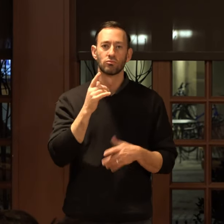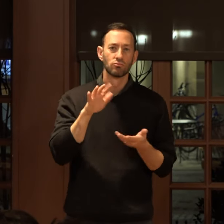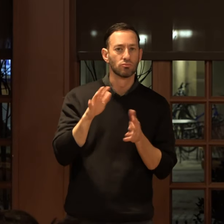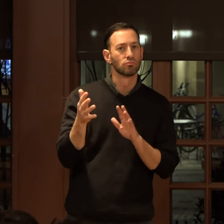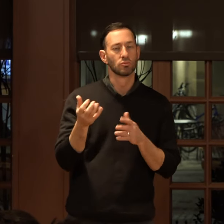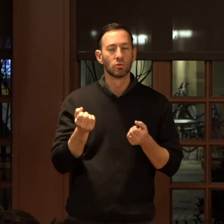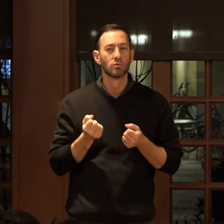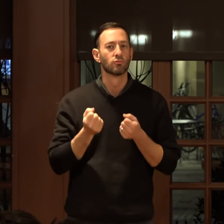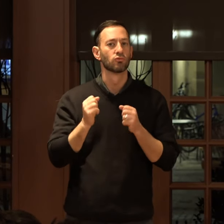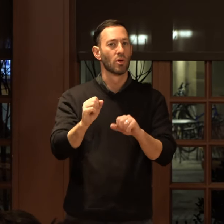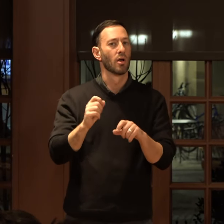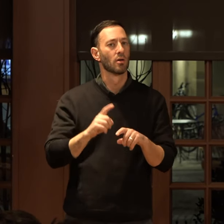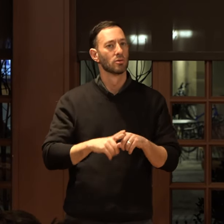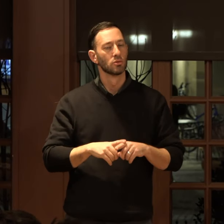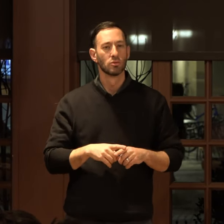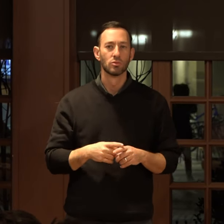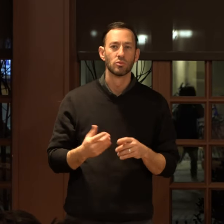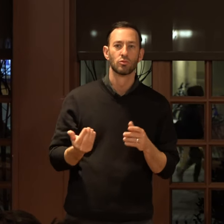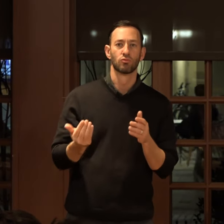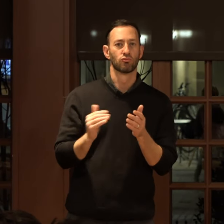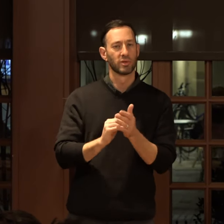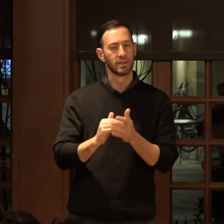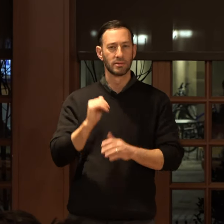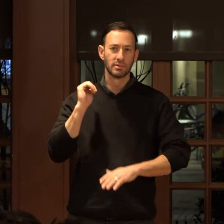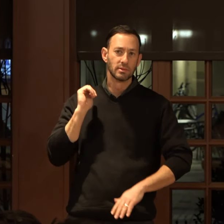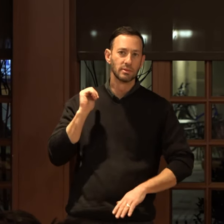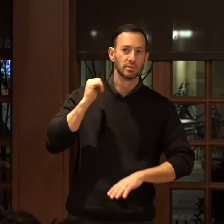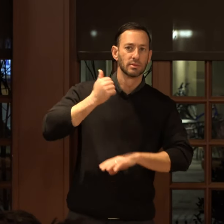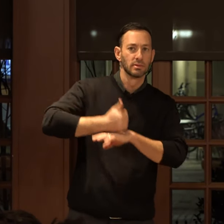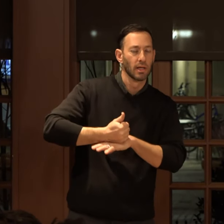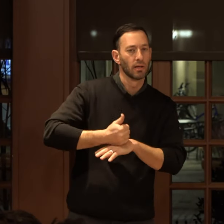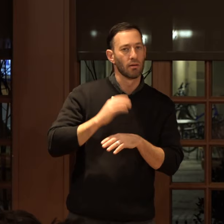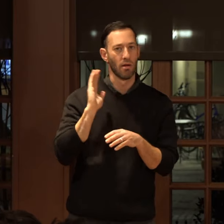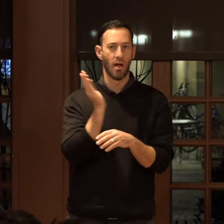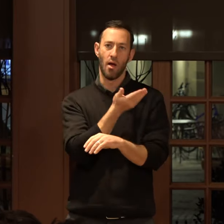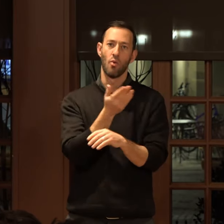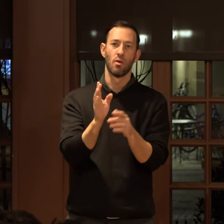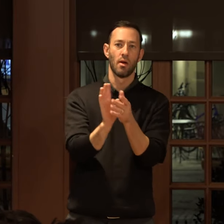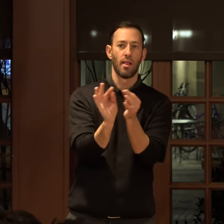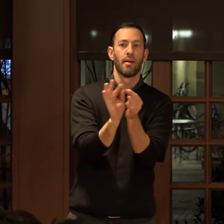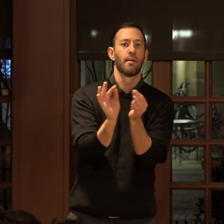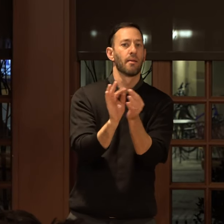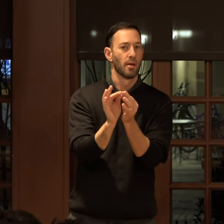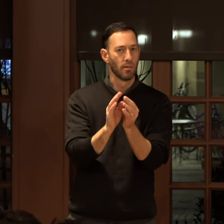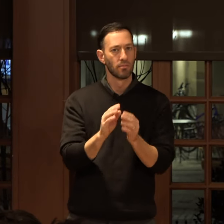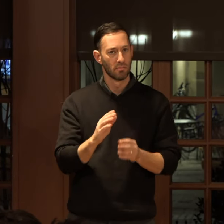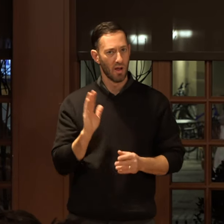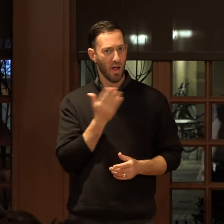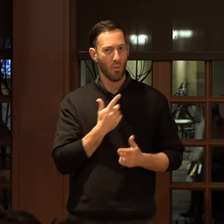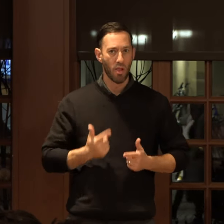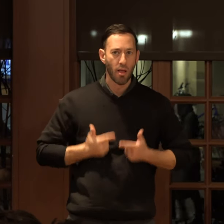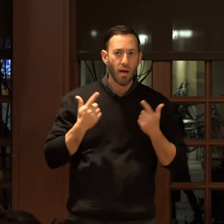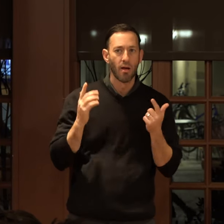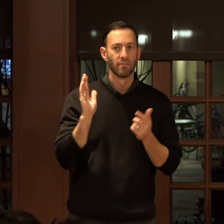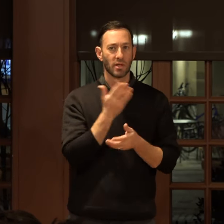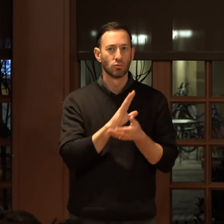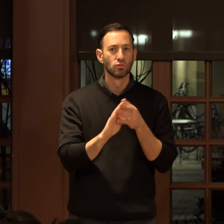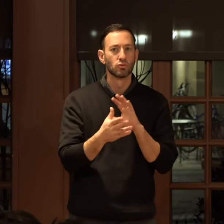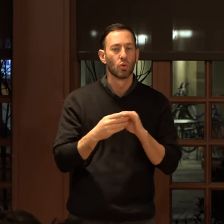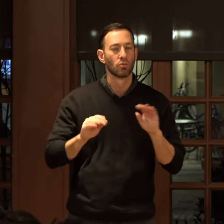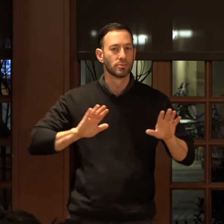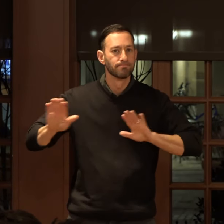restake our claim on our own lives and our own stories.